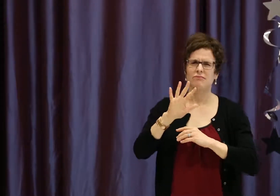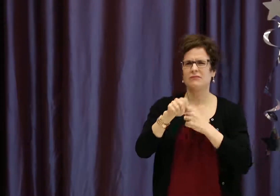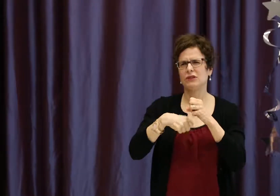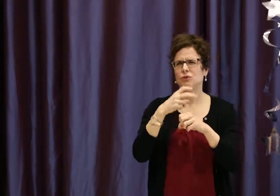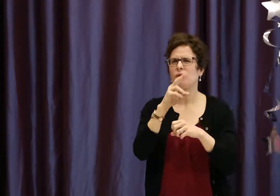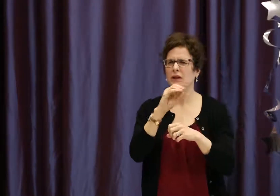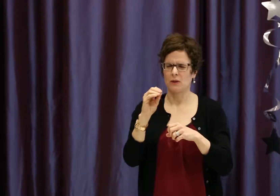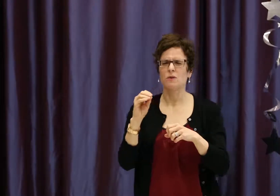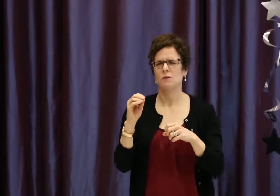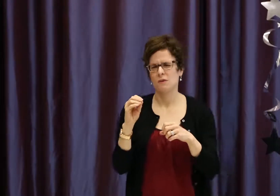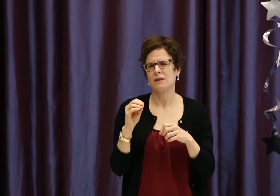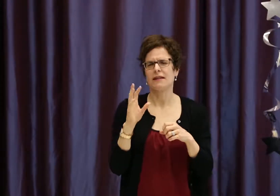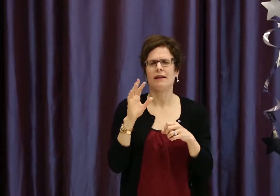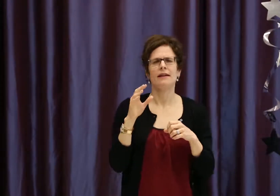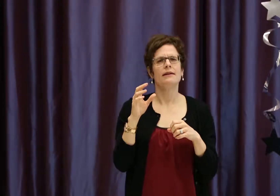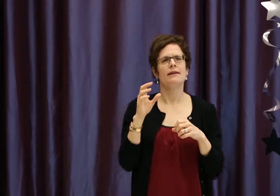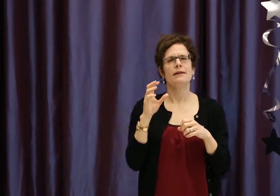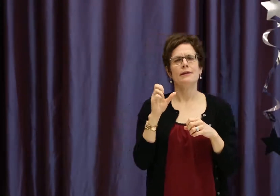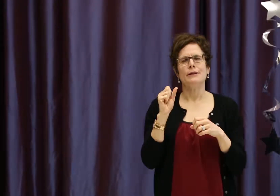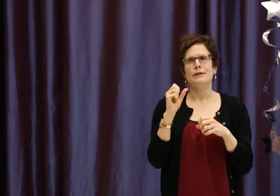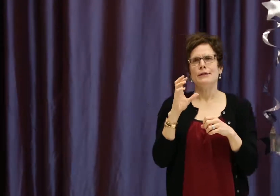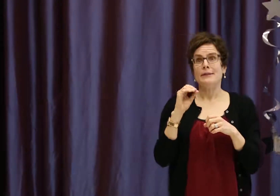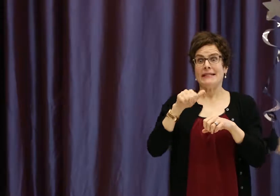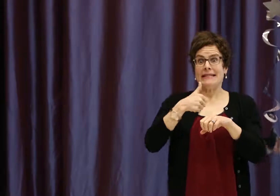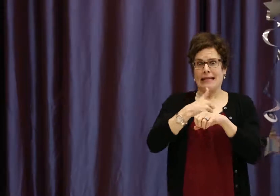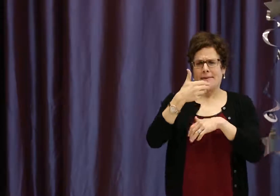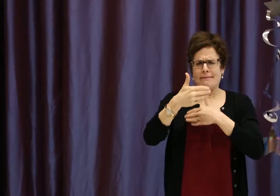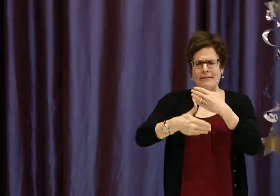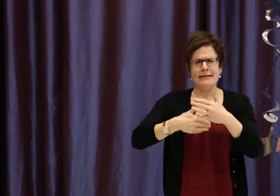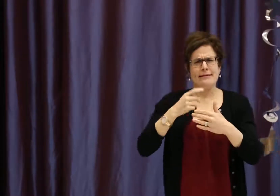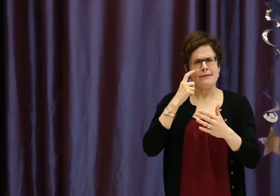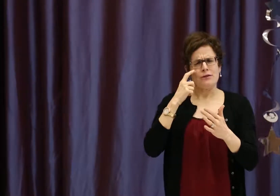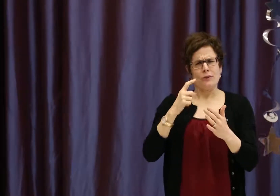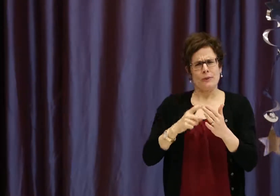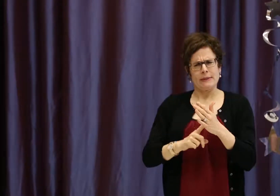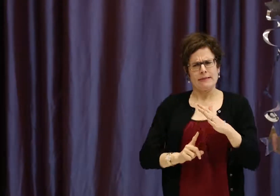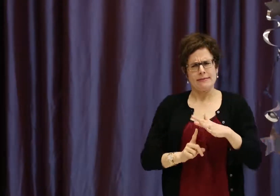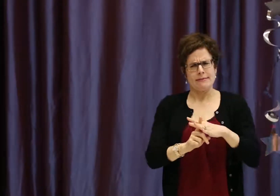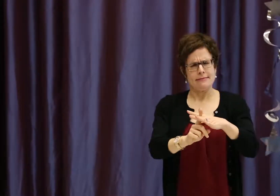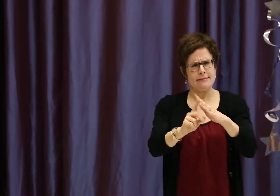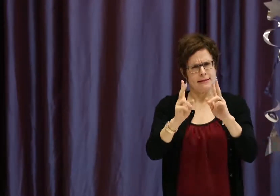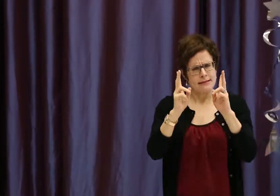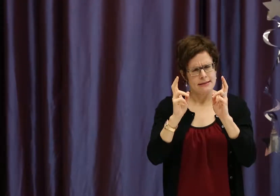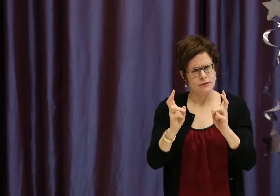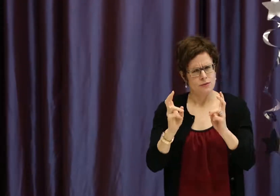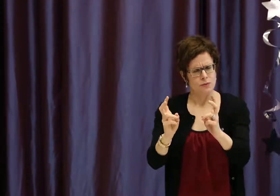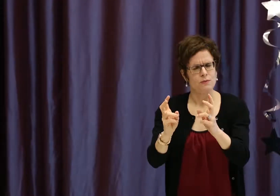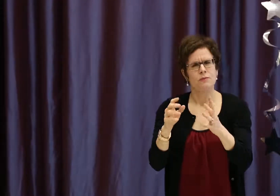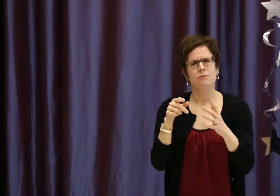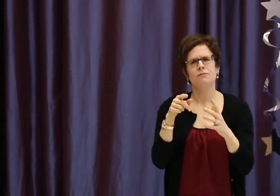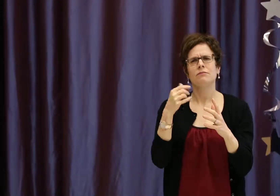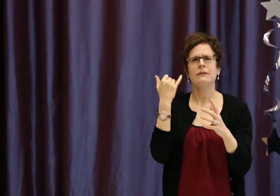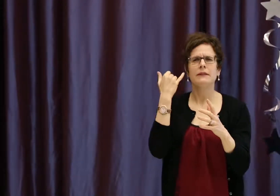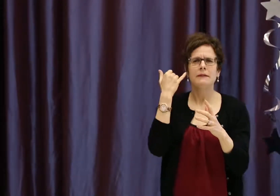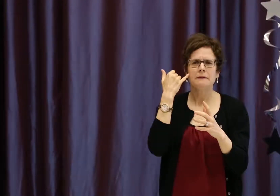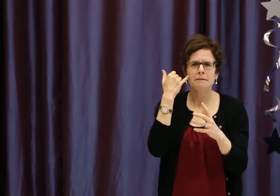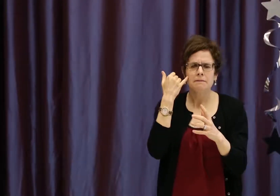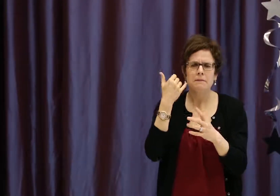IHP. This was implemented around the year 2000. During this time of the implementation